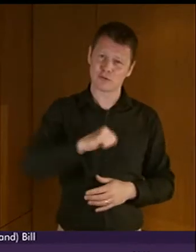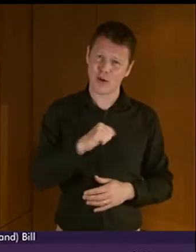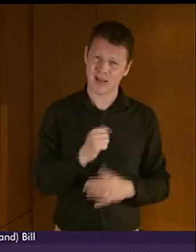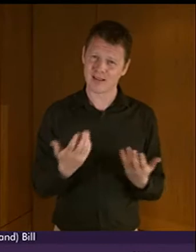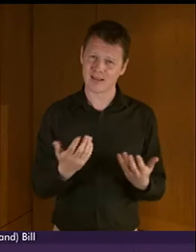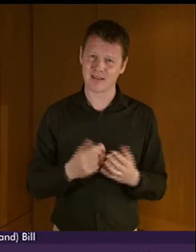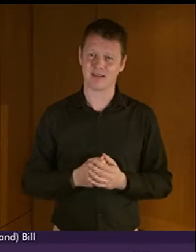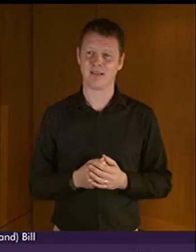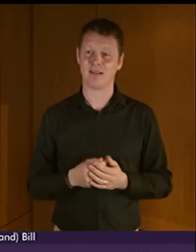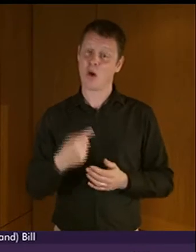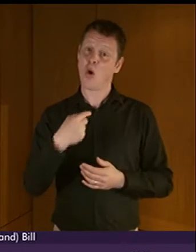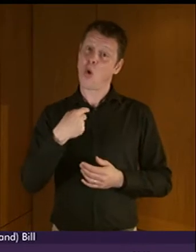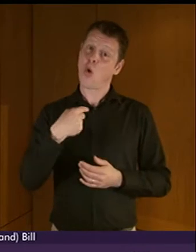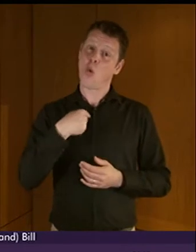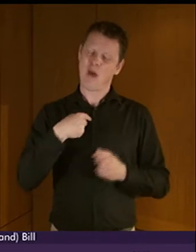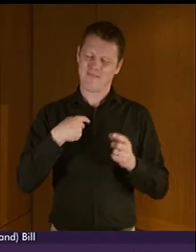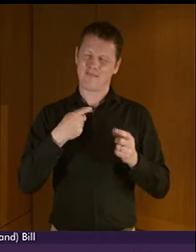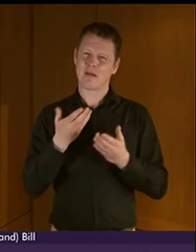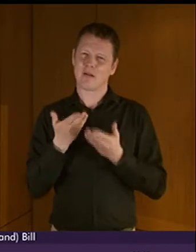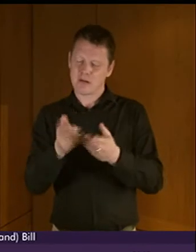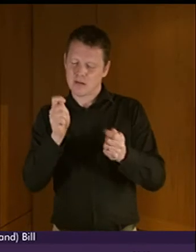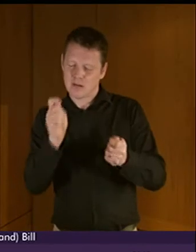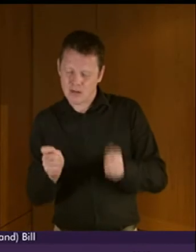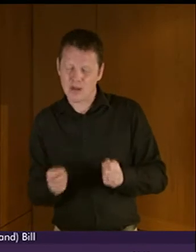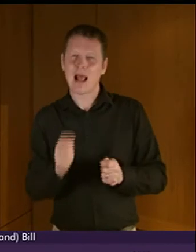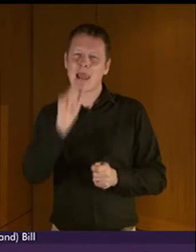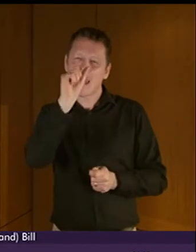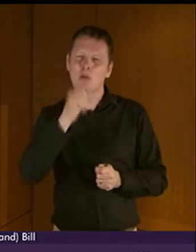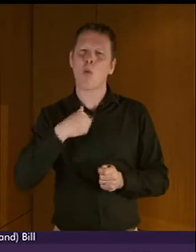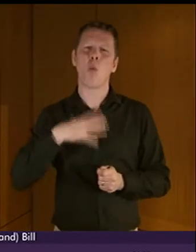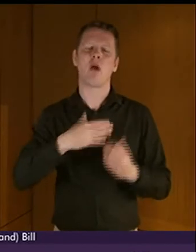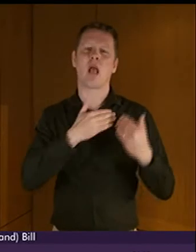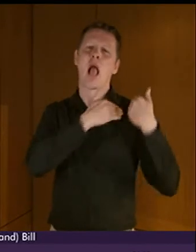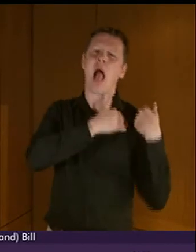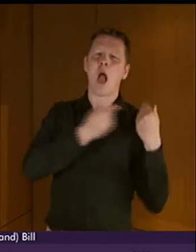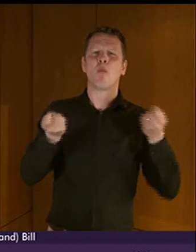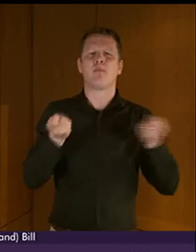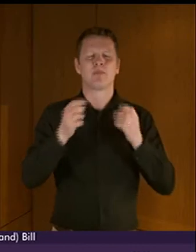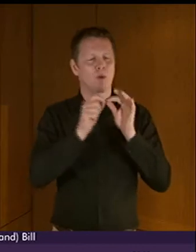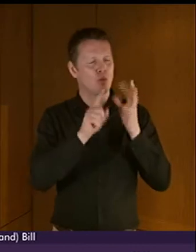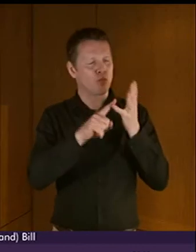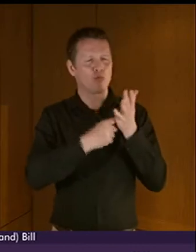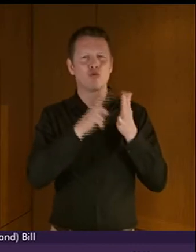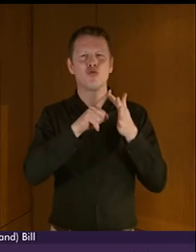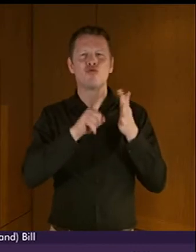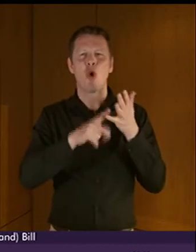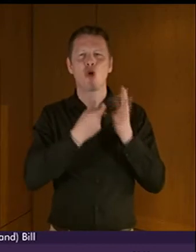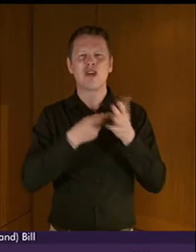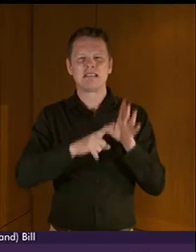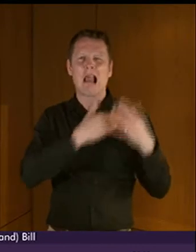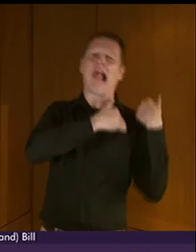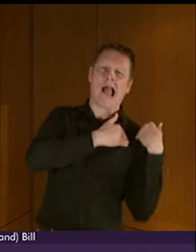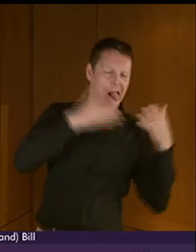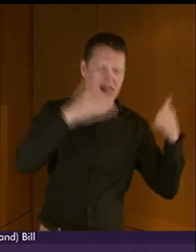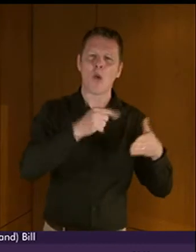Bill will, I believe, reduce the bureaucratic burden on public bodies and make the legislation more action-orientated and